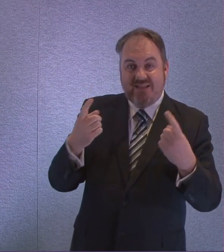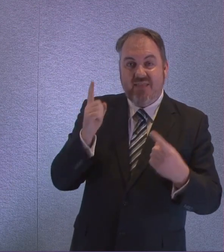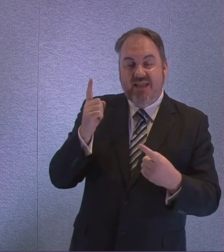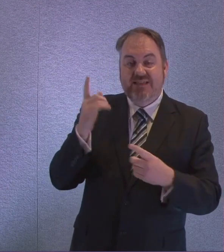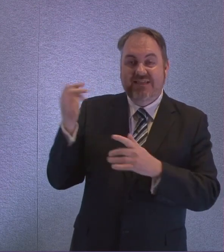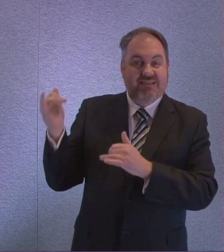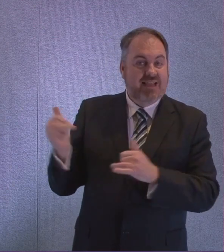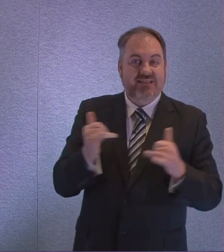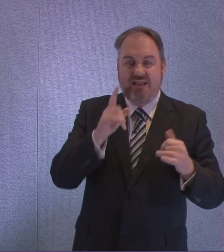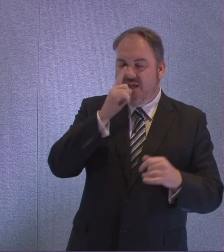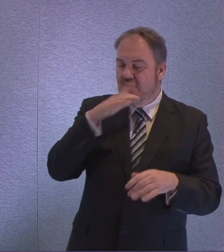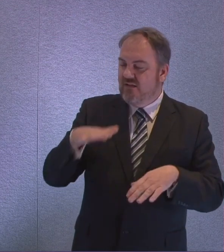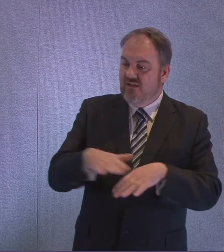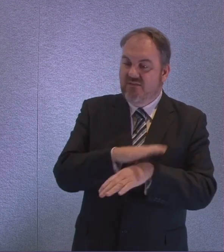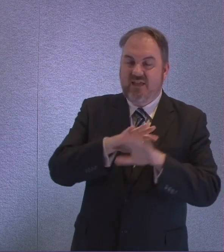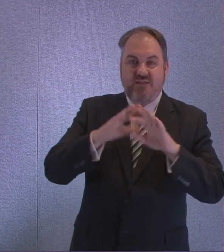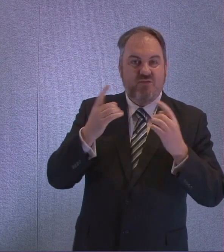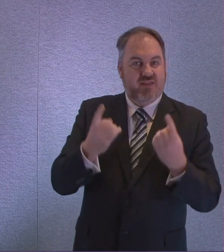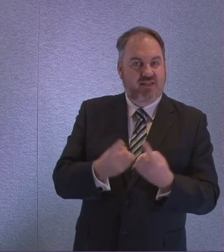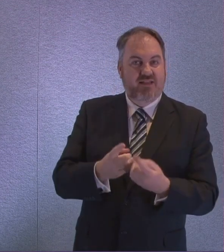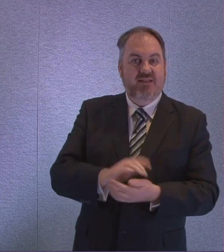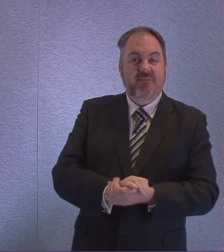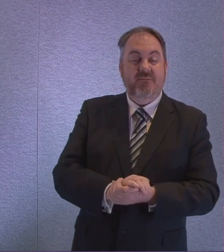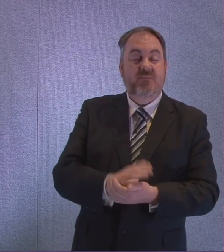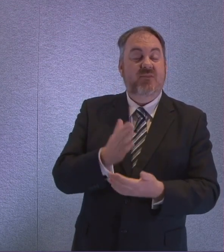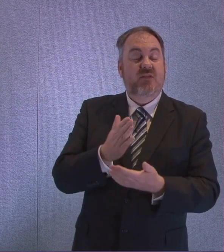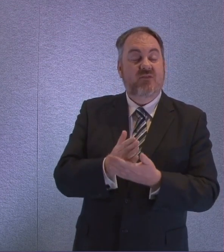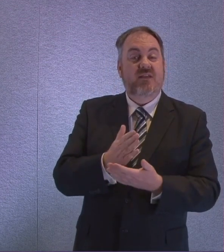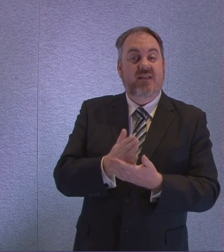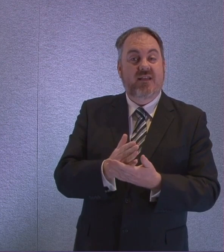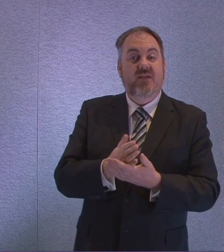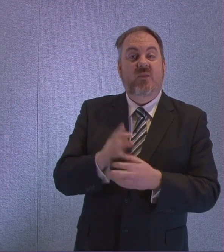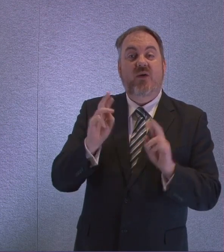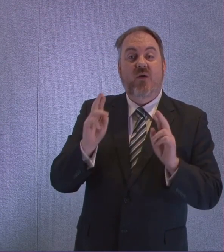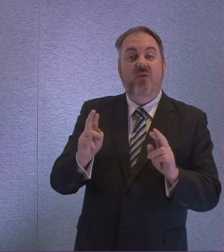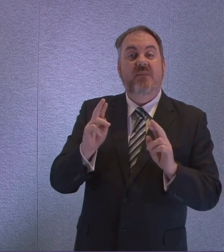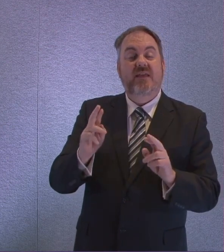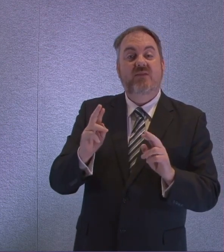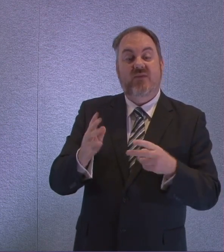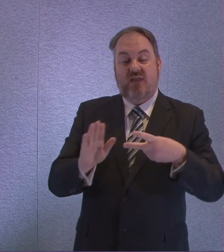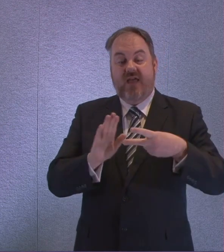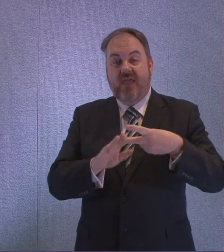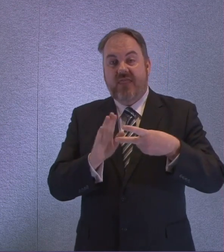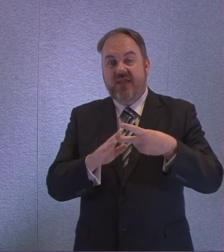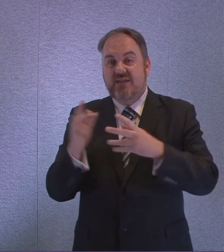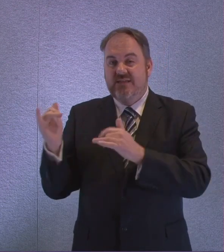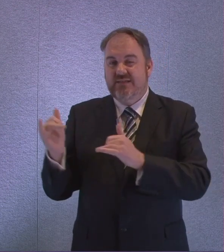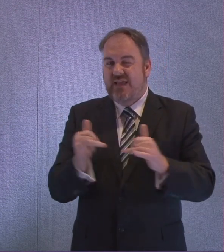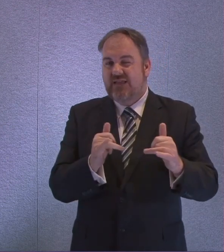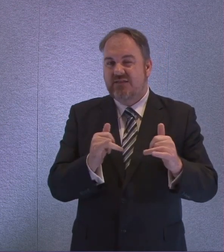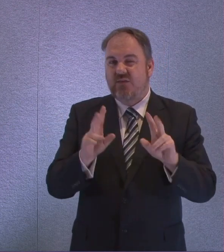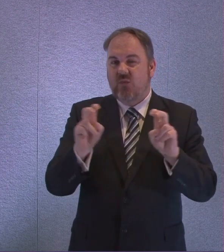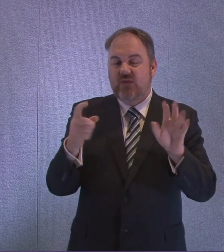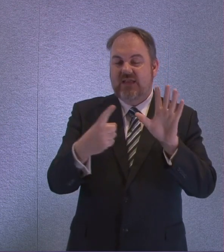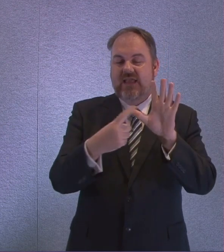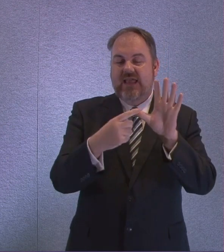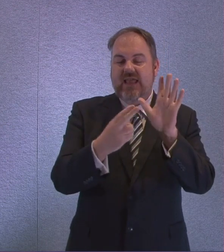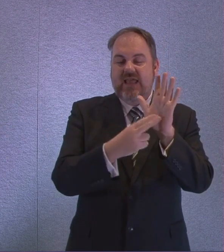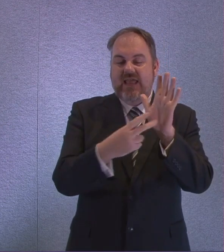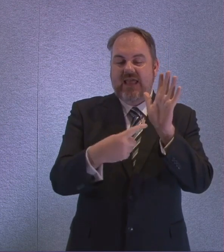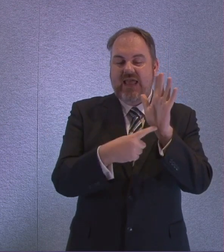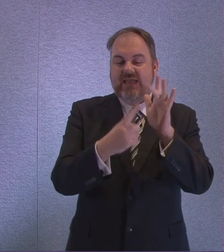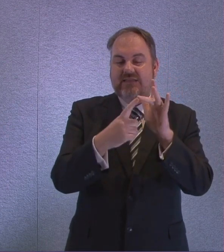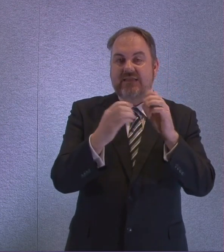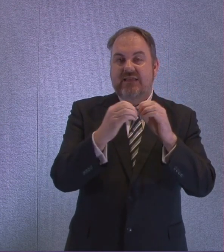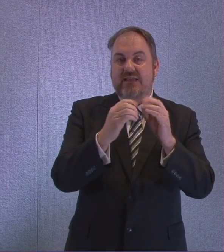and therefore the importance of seeing hopefully in the future what's called the antibody testing, which will allow us to tell whether somebody has had the